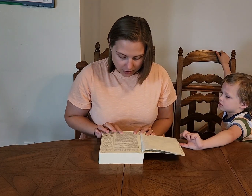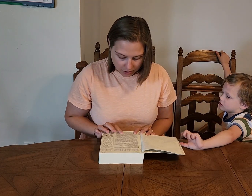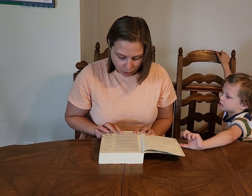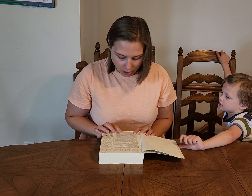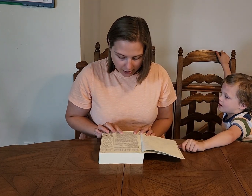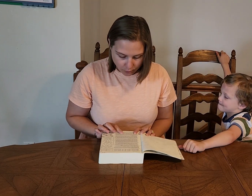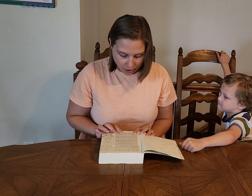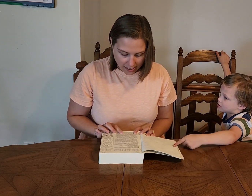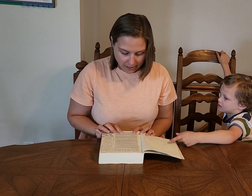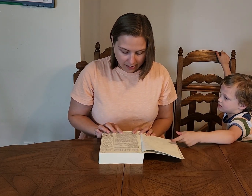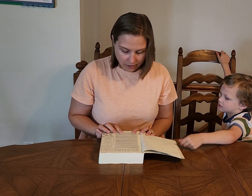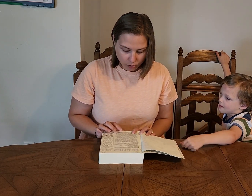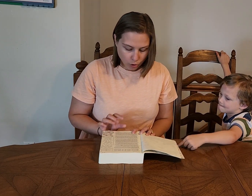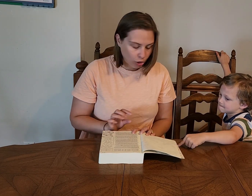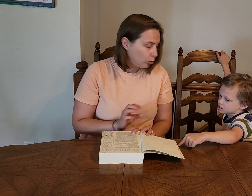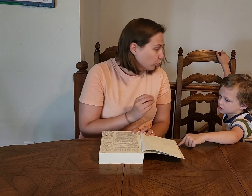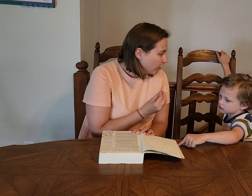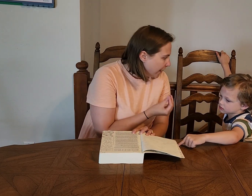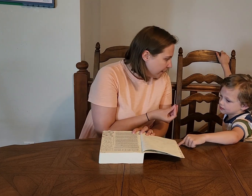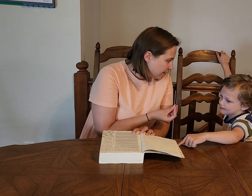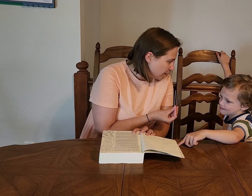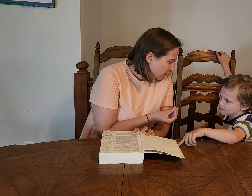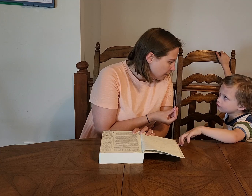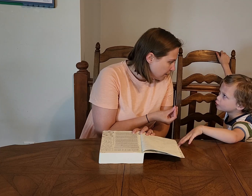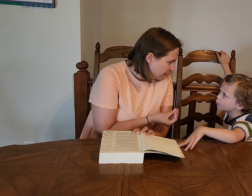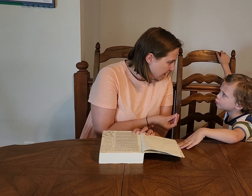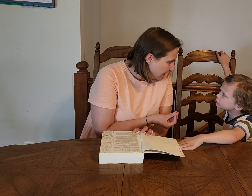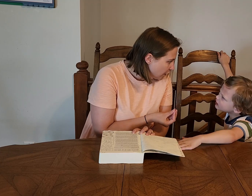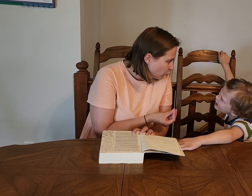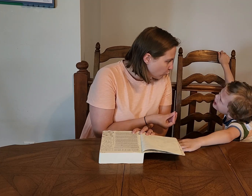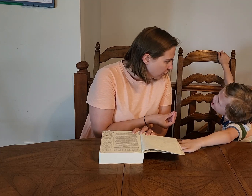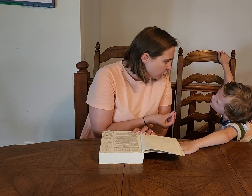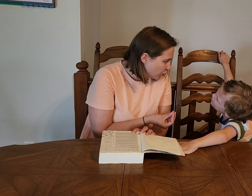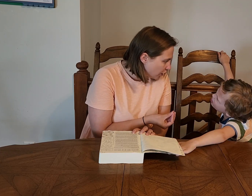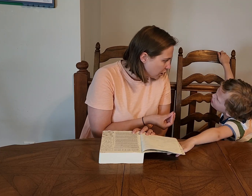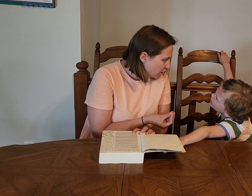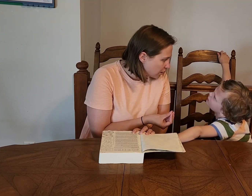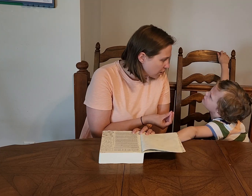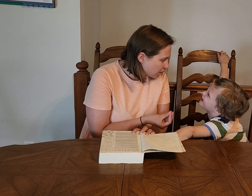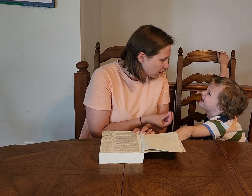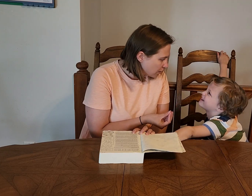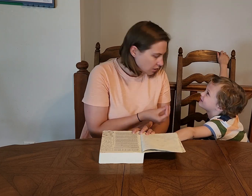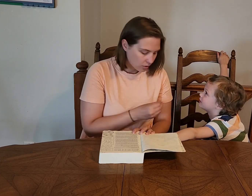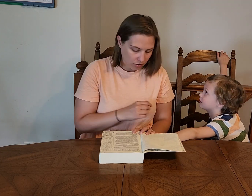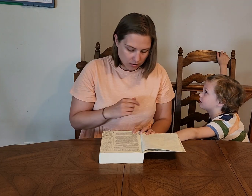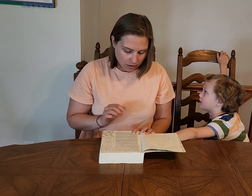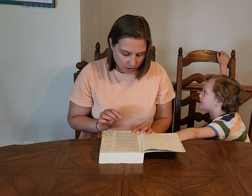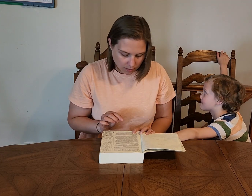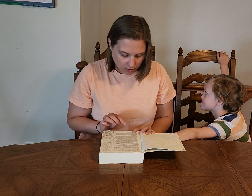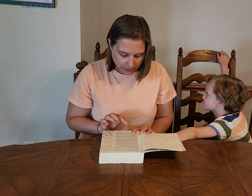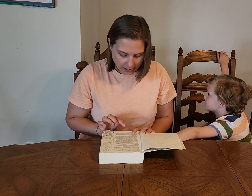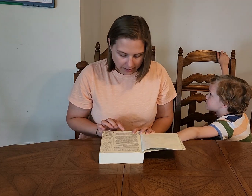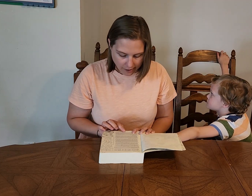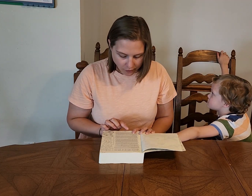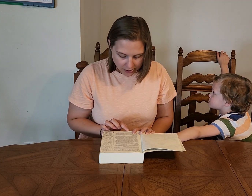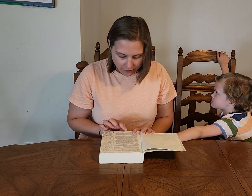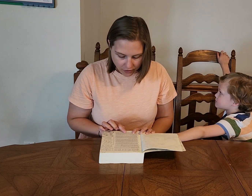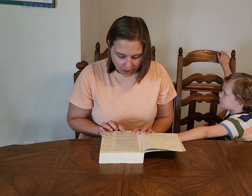So God created great sea creatures. Sea creatures. And every living